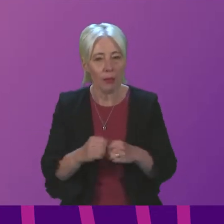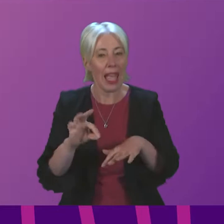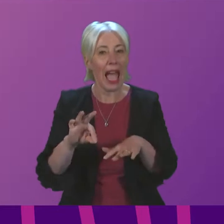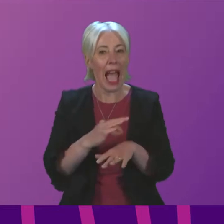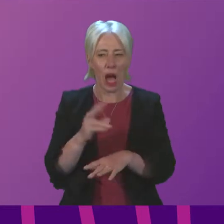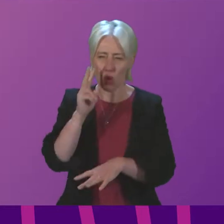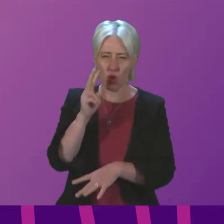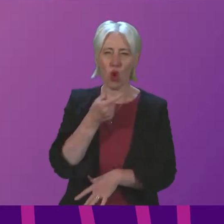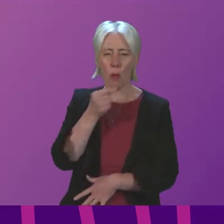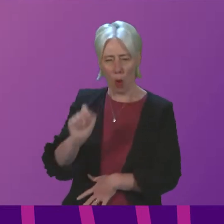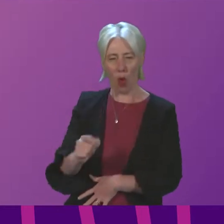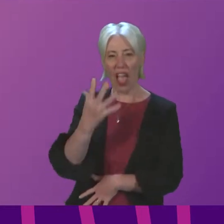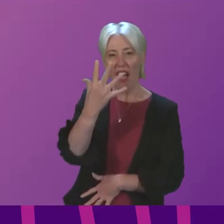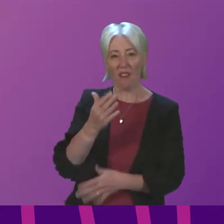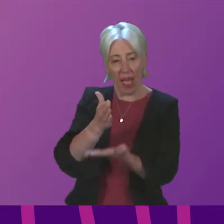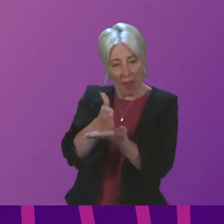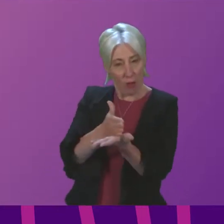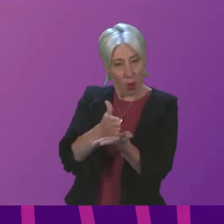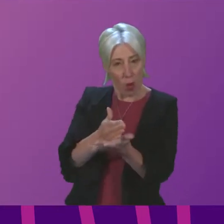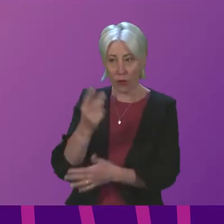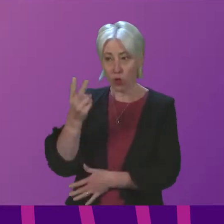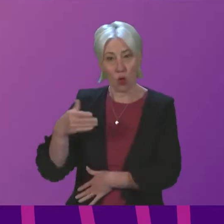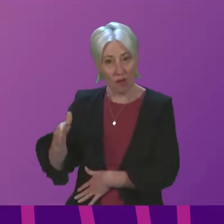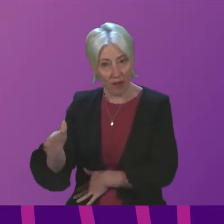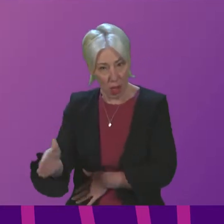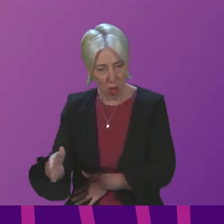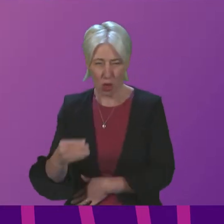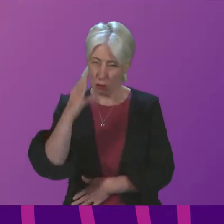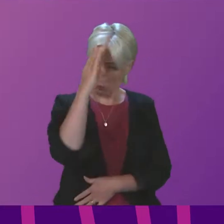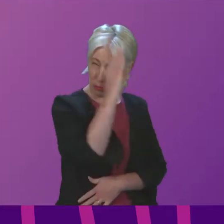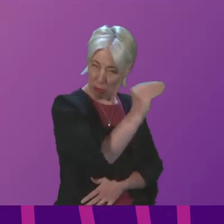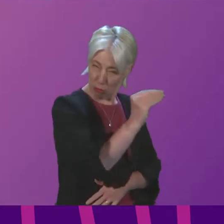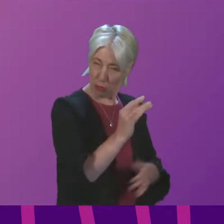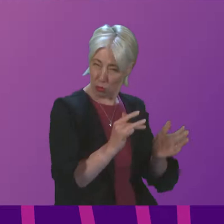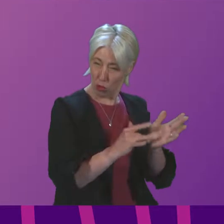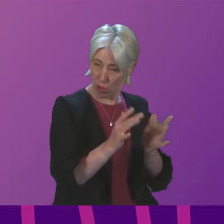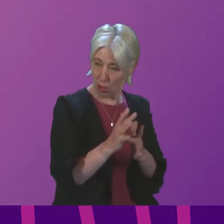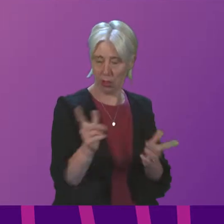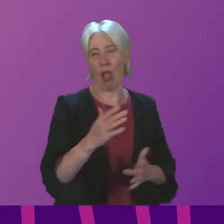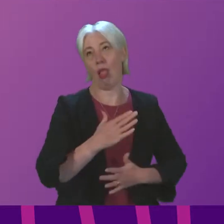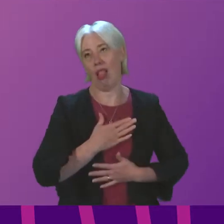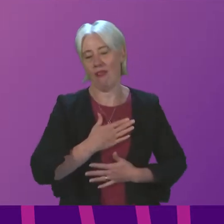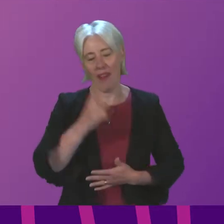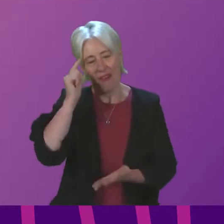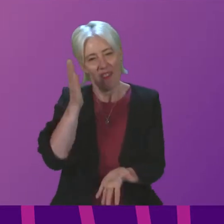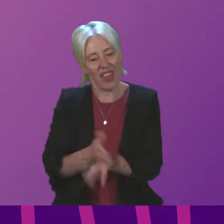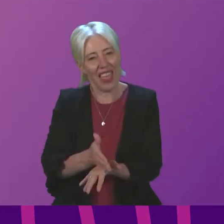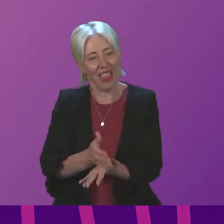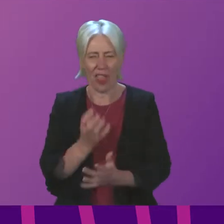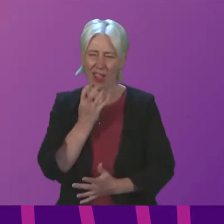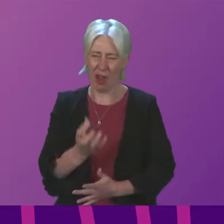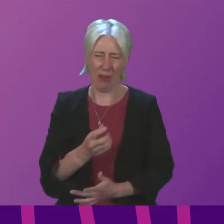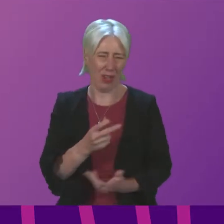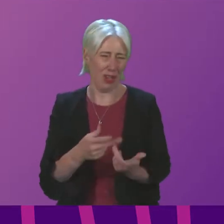five loaves and two fish and mentioned it. I love his faith and courage here. Everyone could have said, don't be